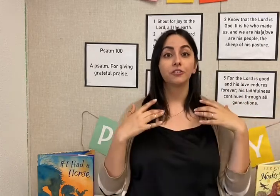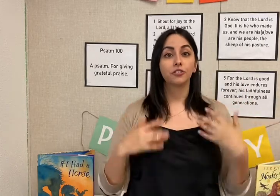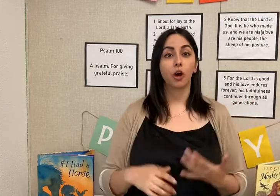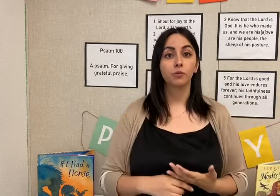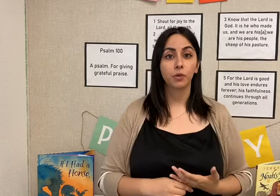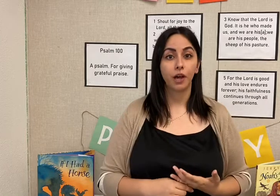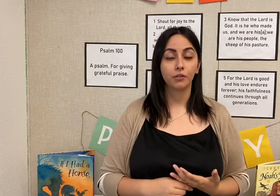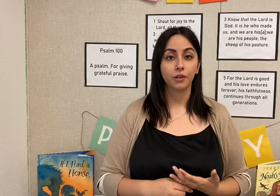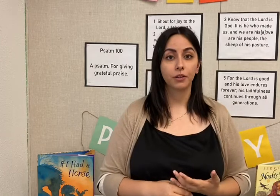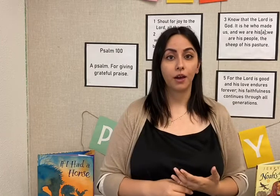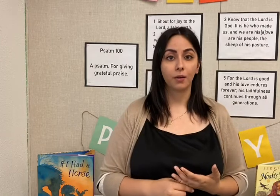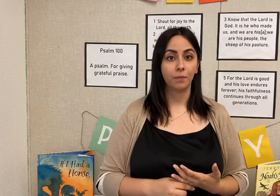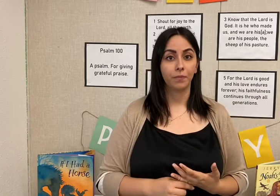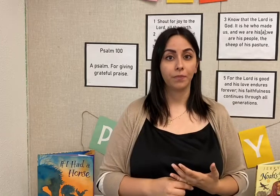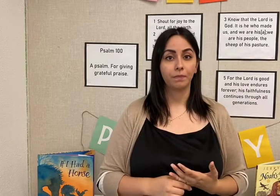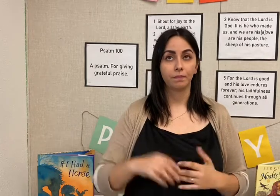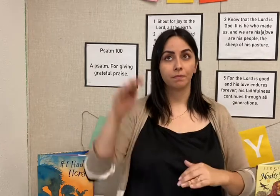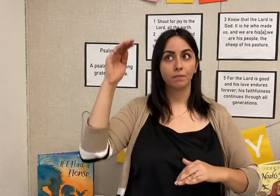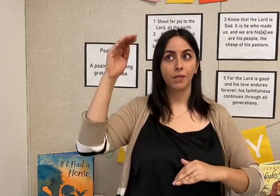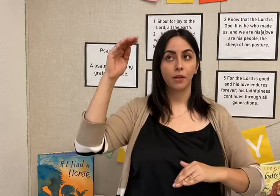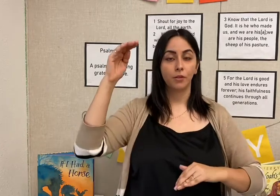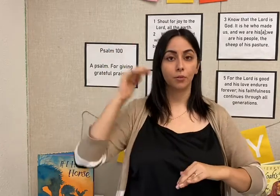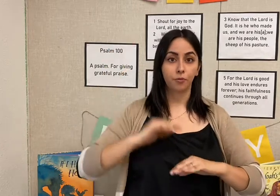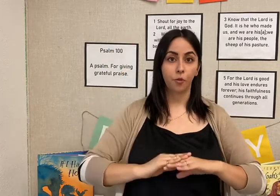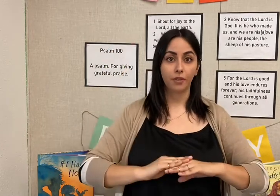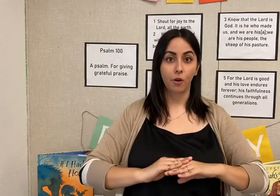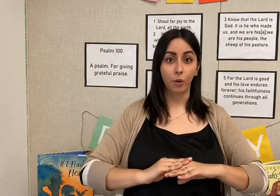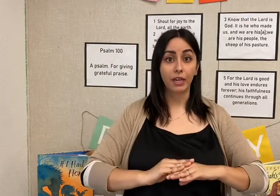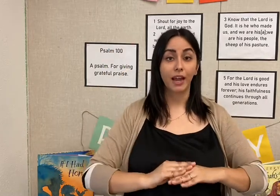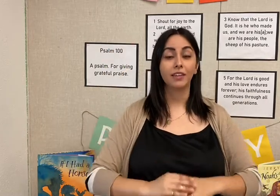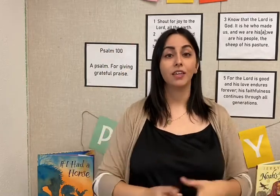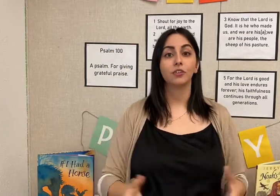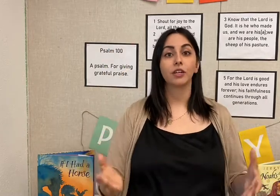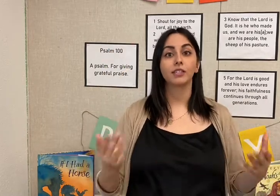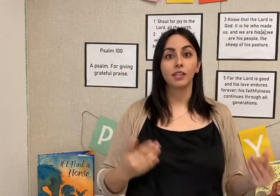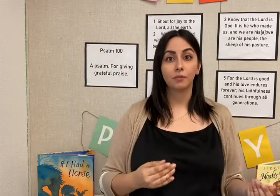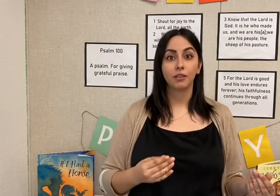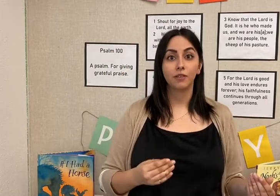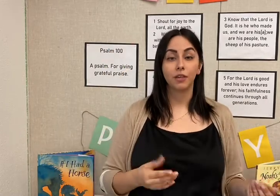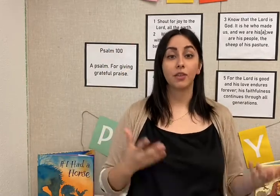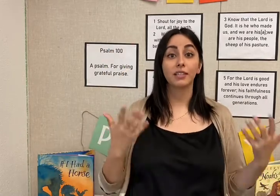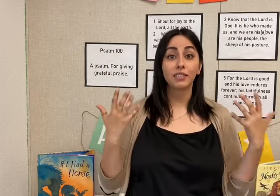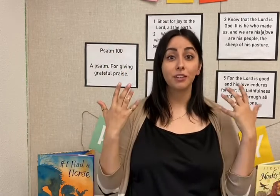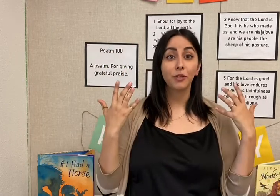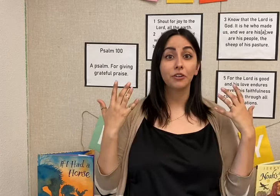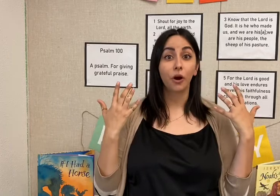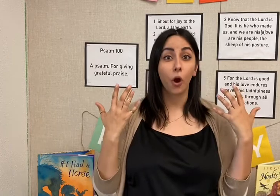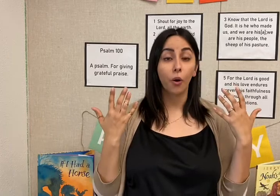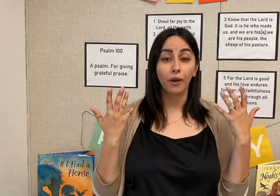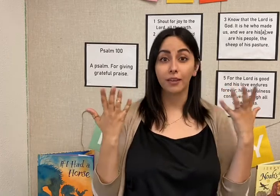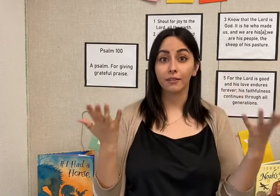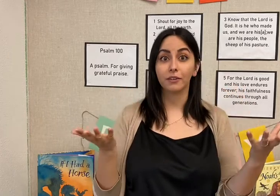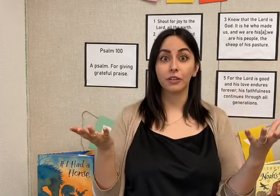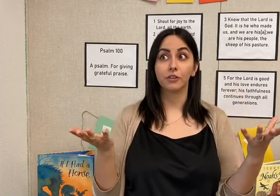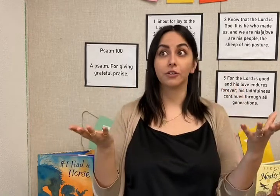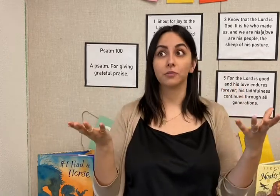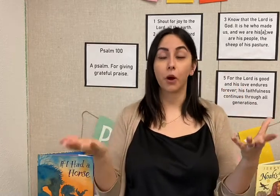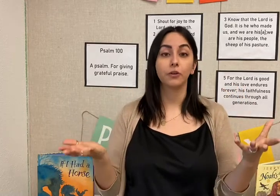Psalms 100 for that week. And then you're going to send me the video. That's going to be your poetry